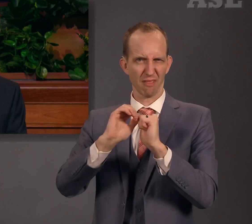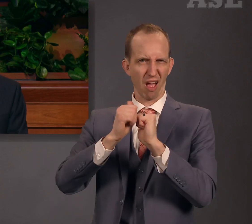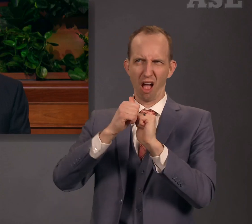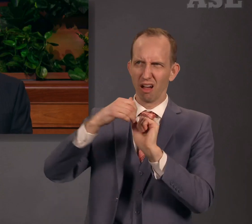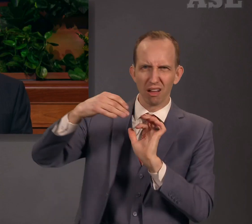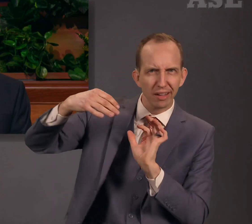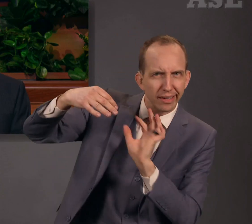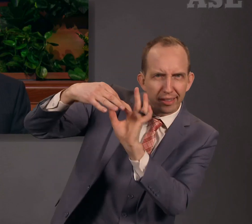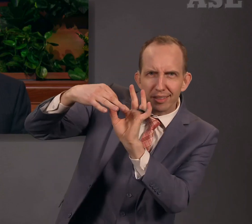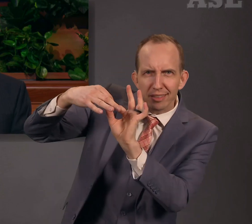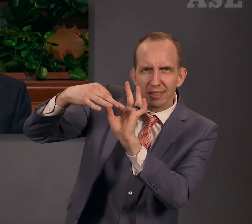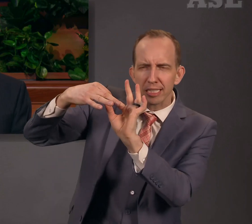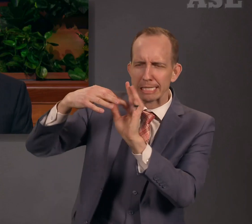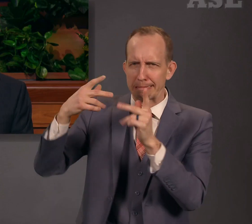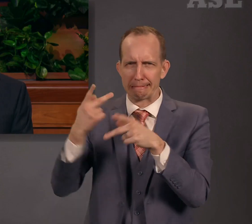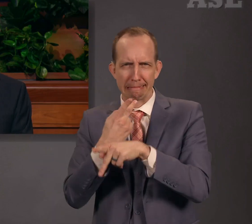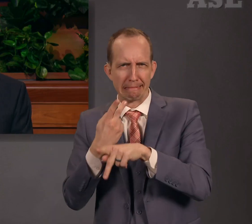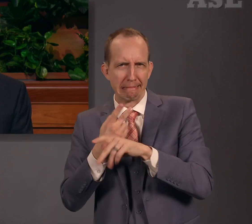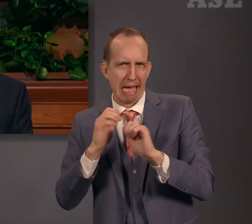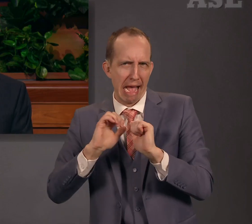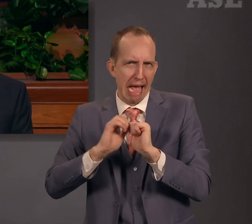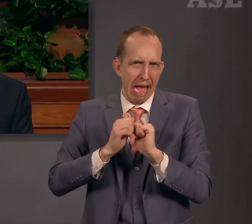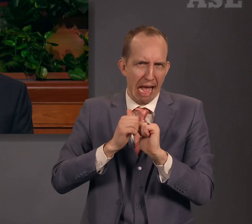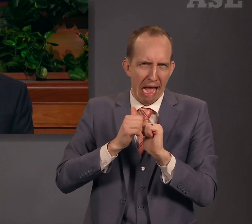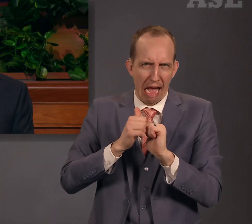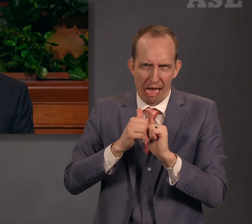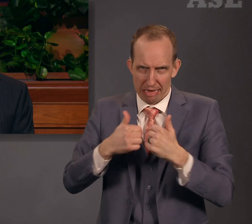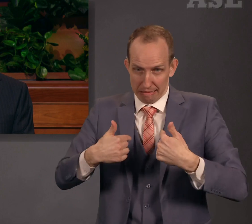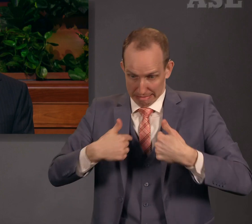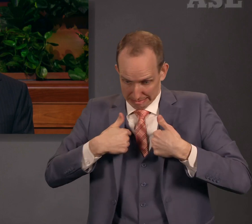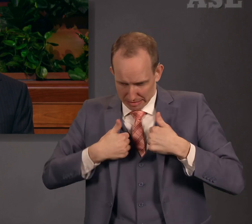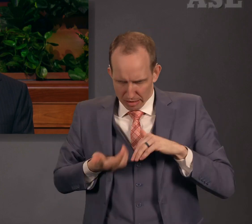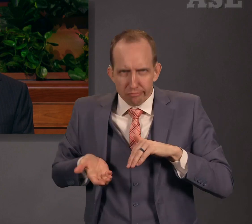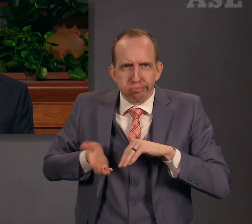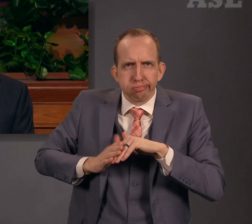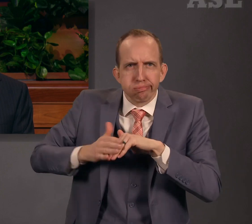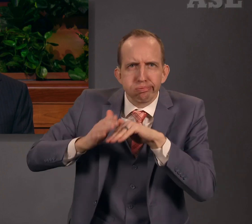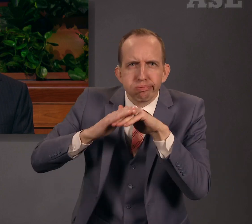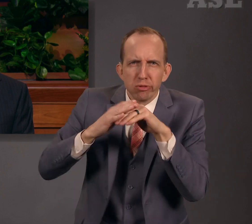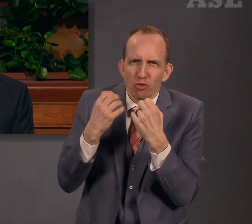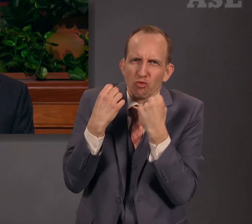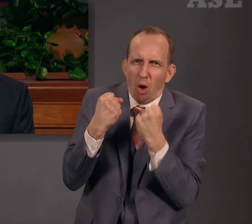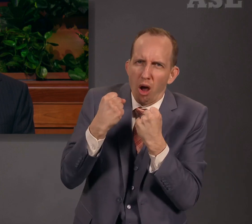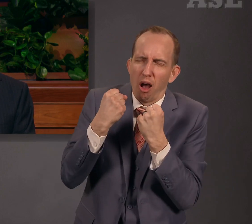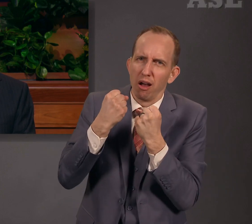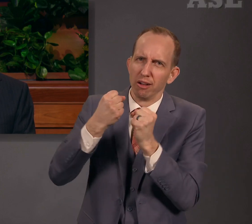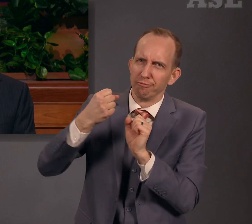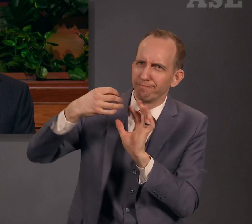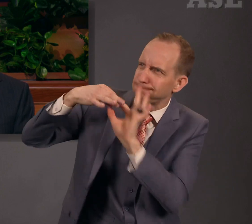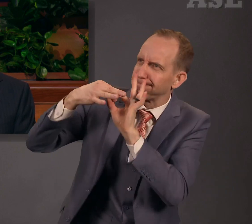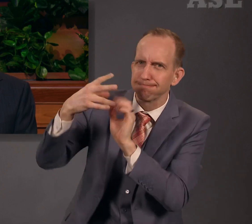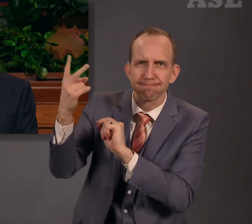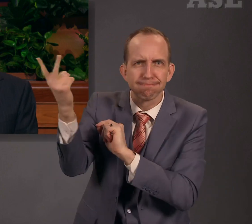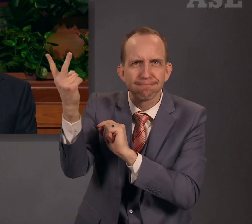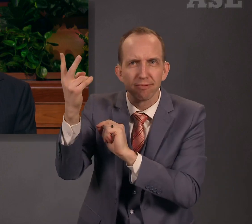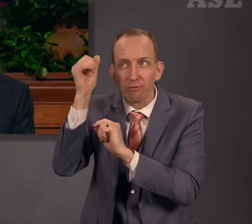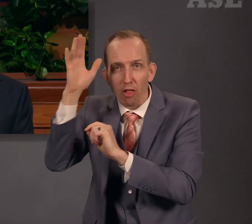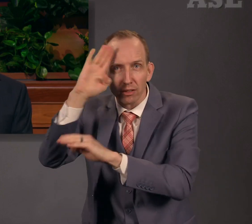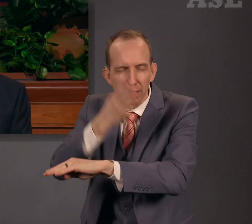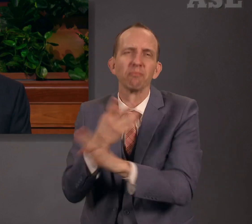to strengthen our individual covenant bond with the Father and the Son. For example, praying sincerely to